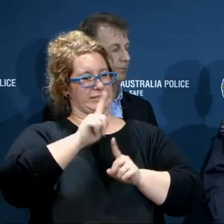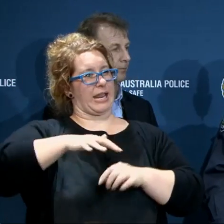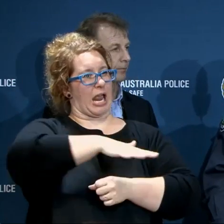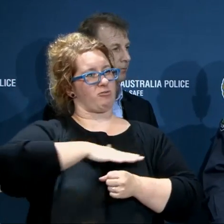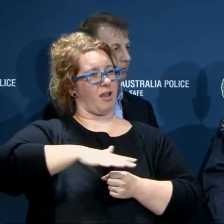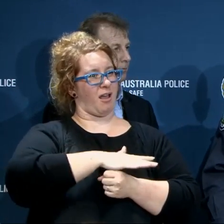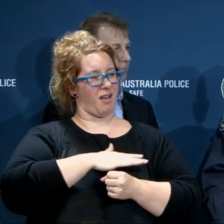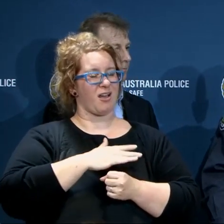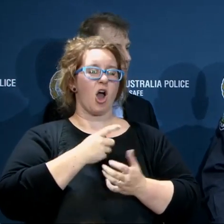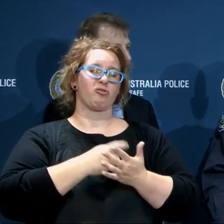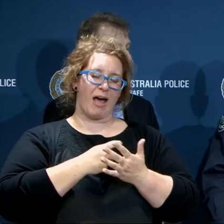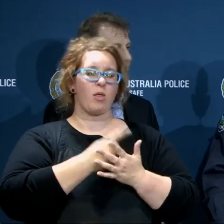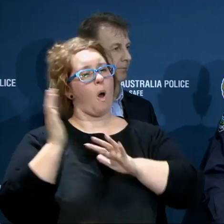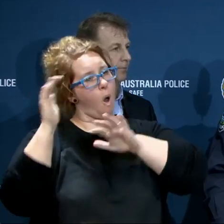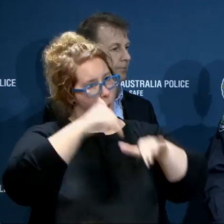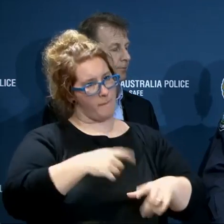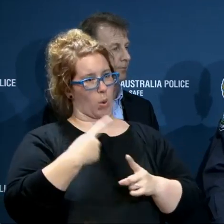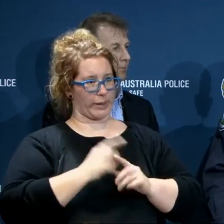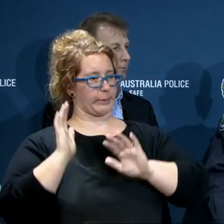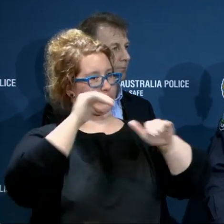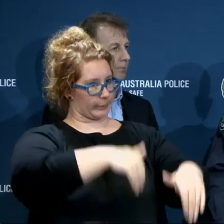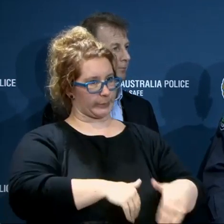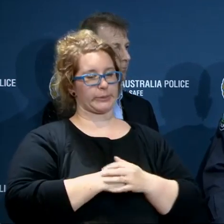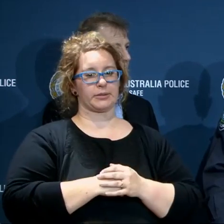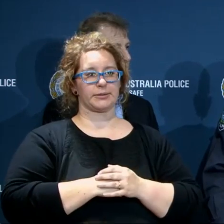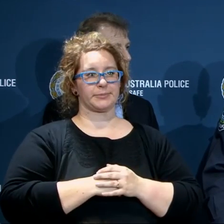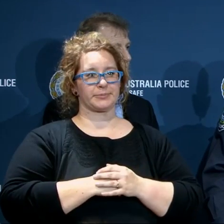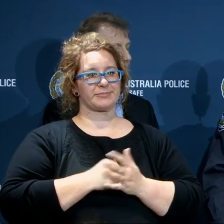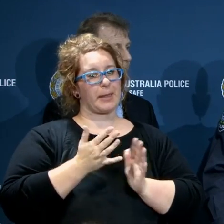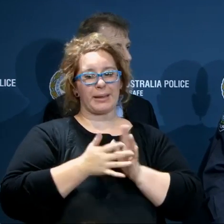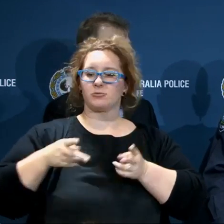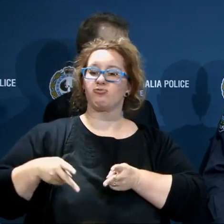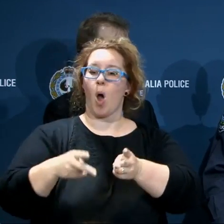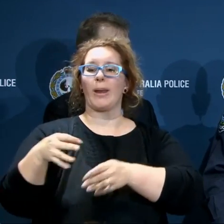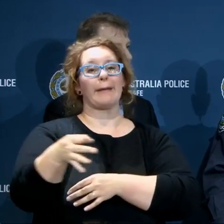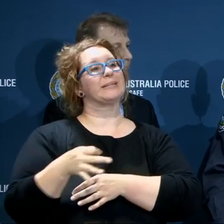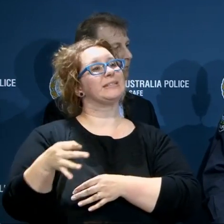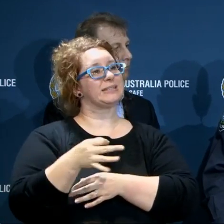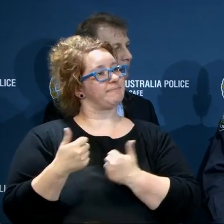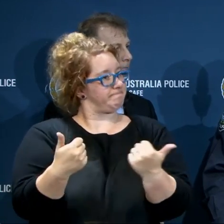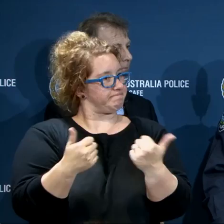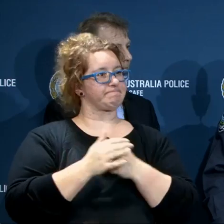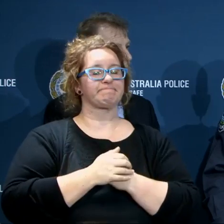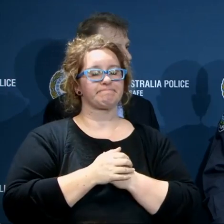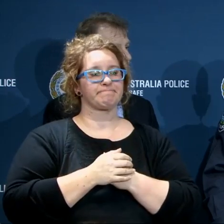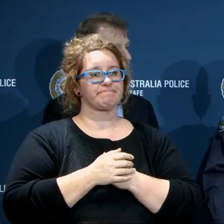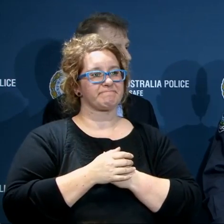to travel home more freely and also to clear the road network as much as possible. So in the event that we do have this particular